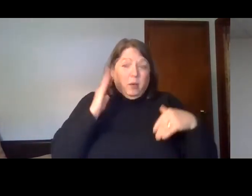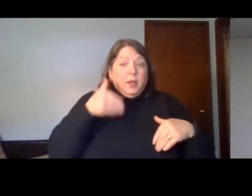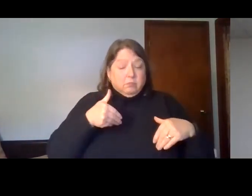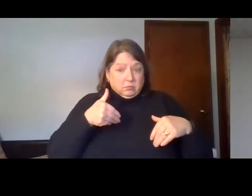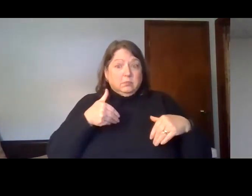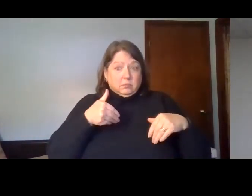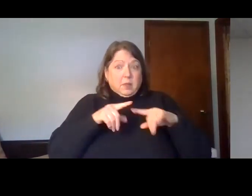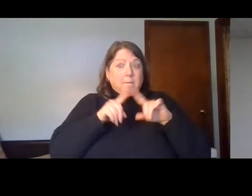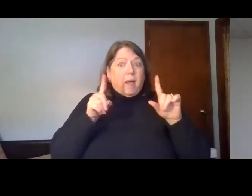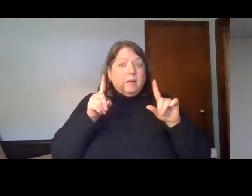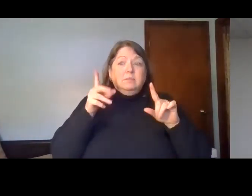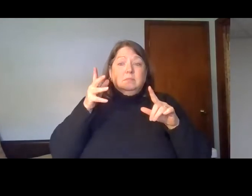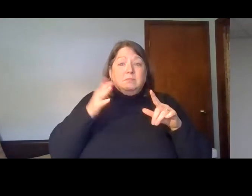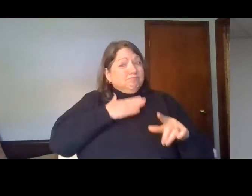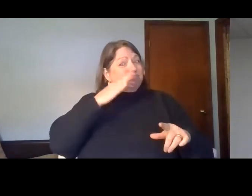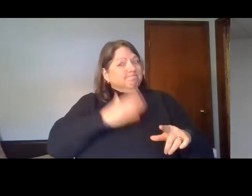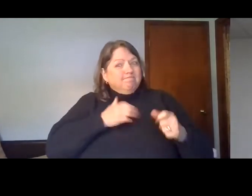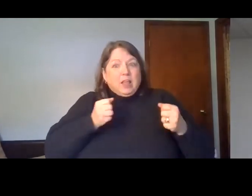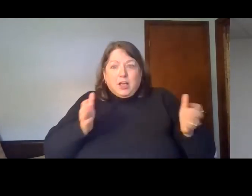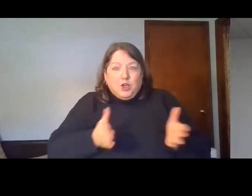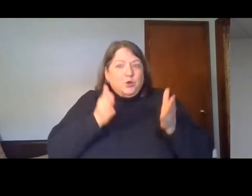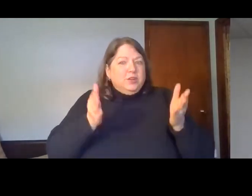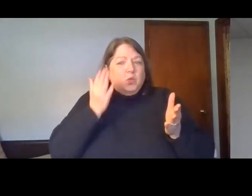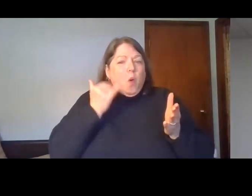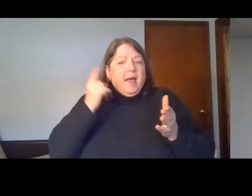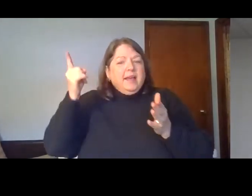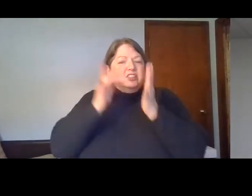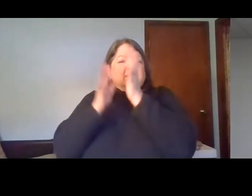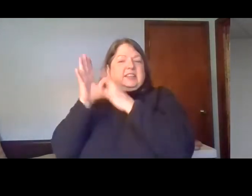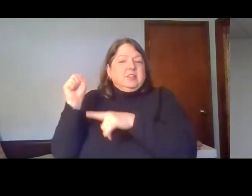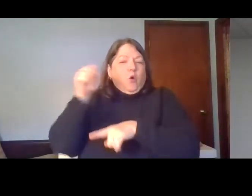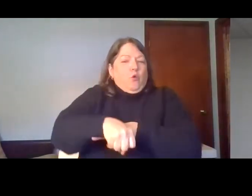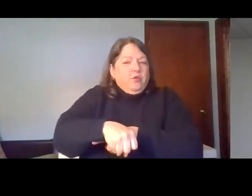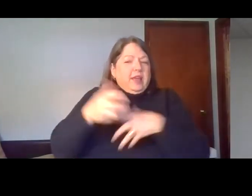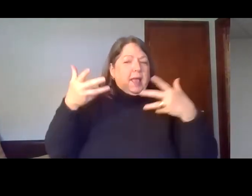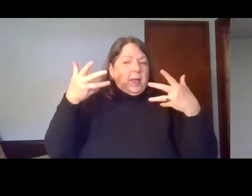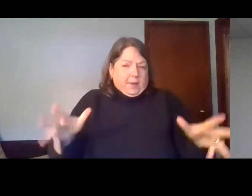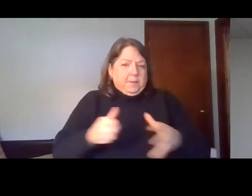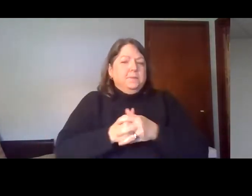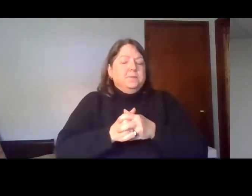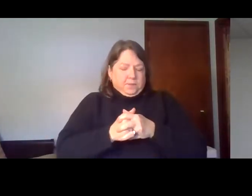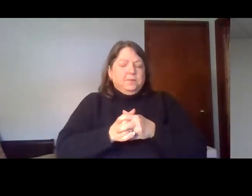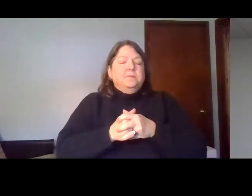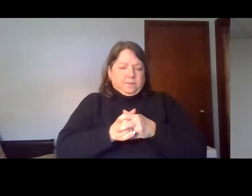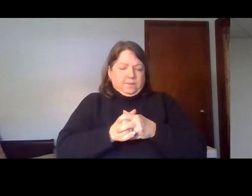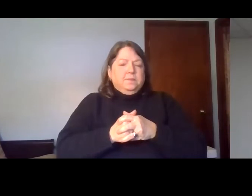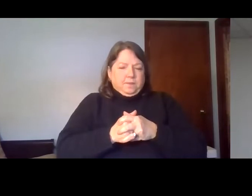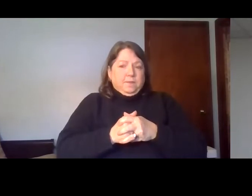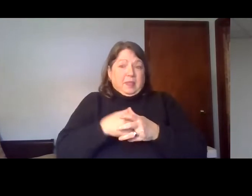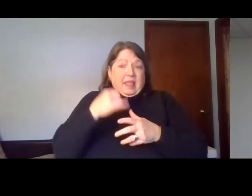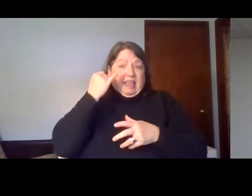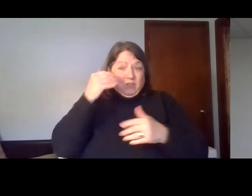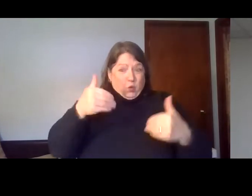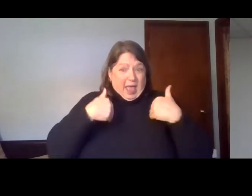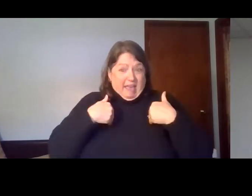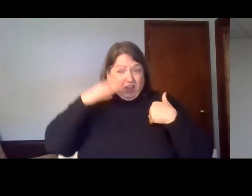overcame. And so it's about having someone to hold on to. When God is your protection, you have someone that you